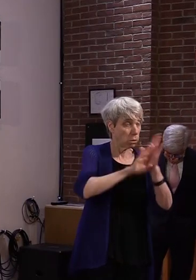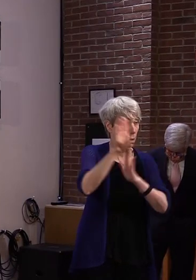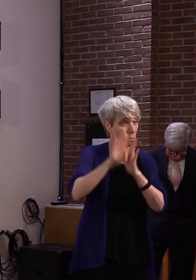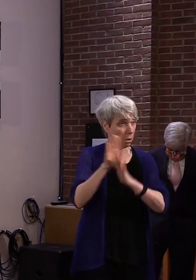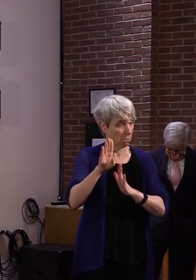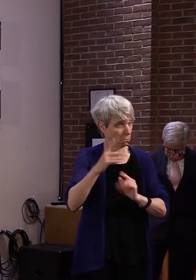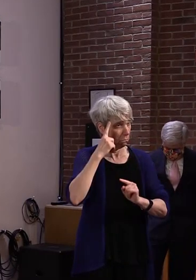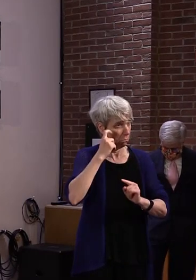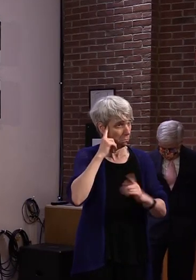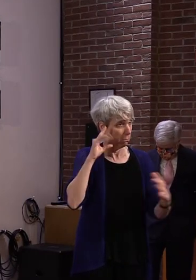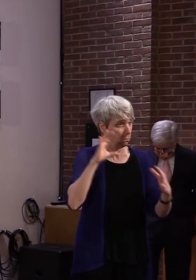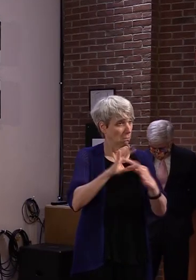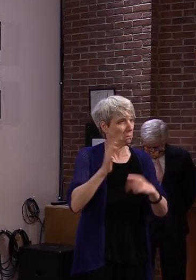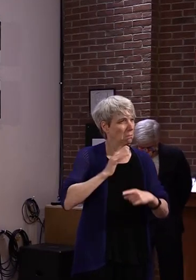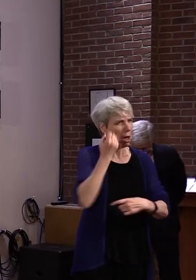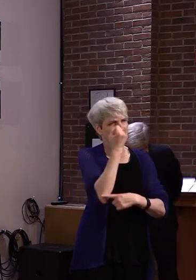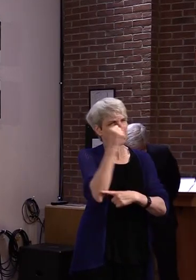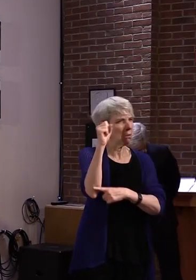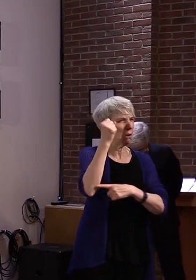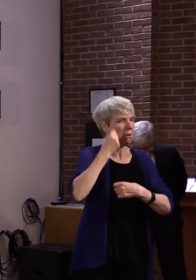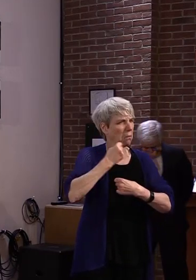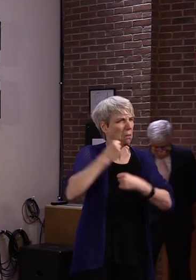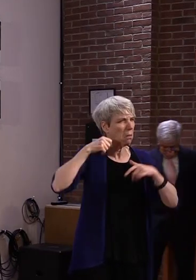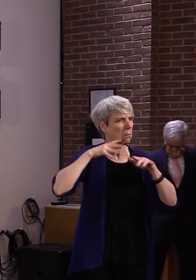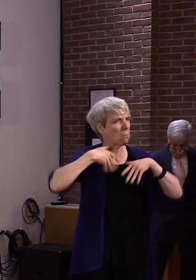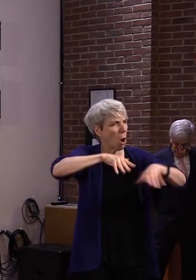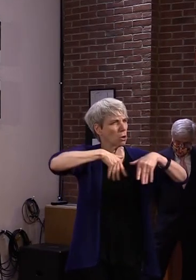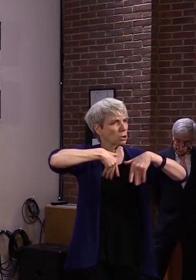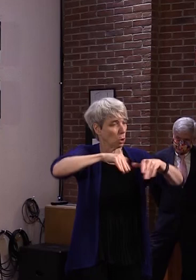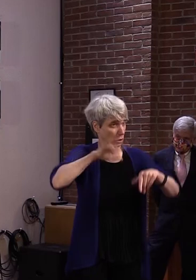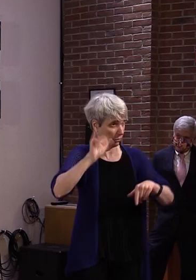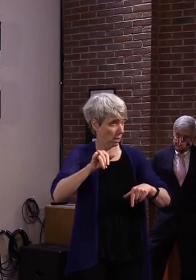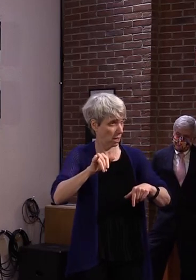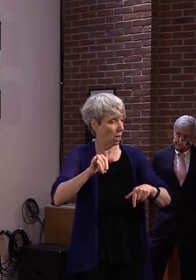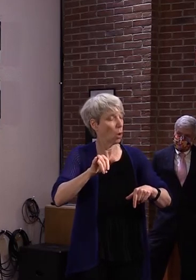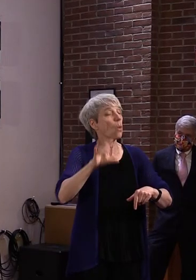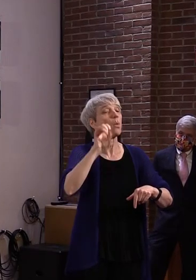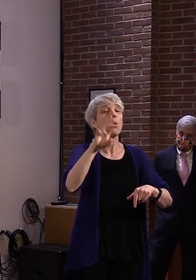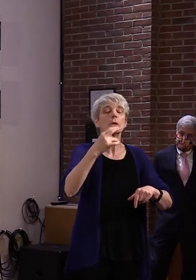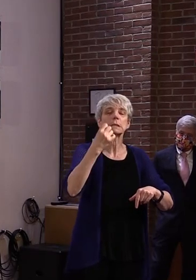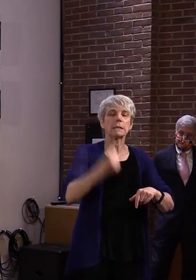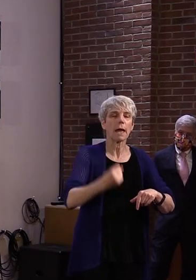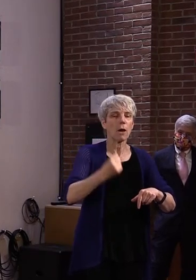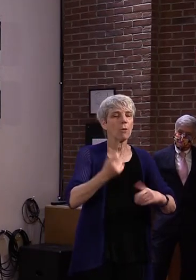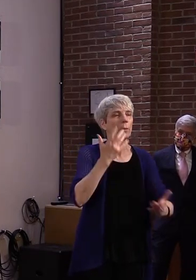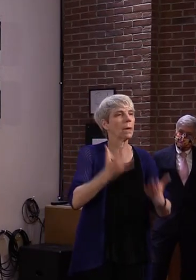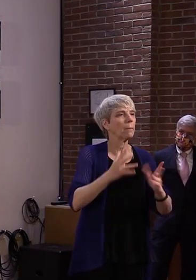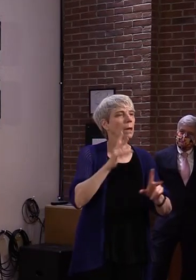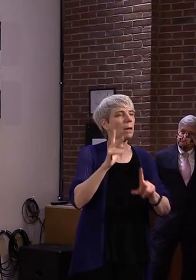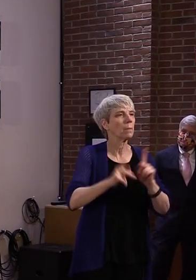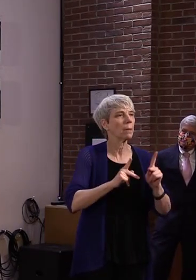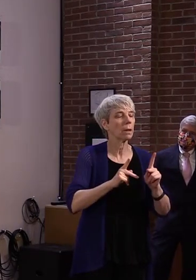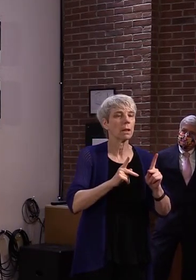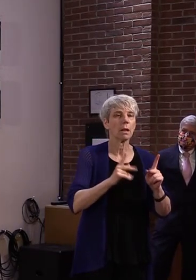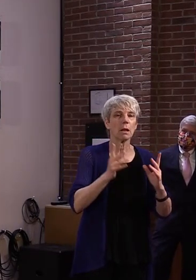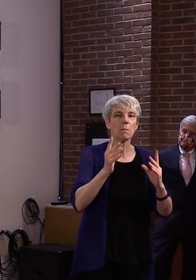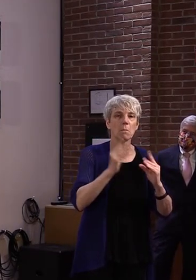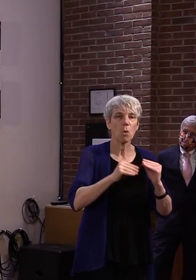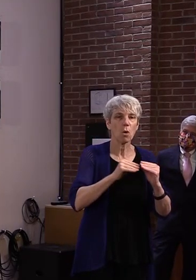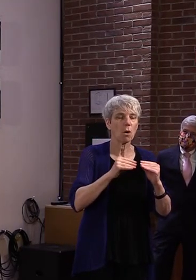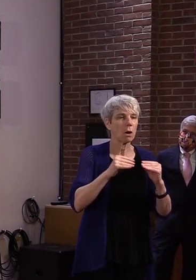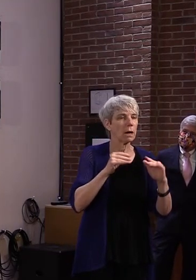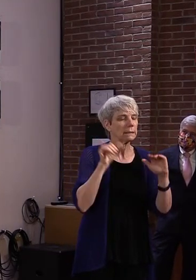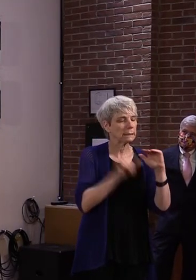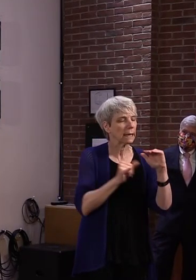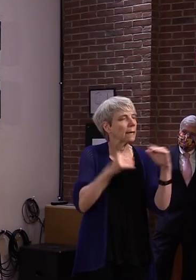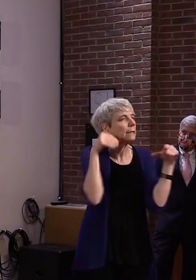that in the southern areas that it's a result of spending more time indoors in an